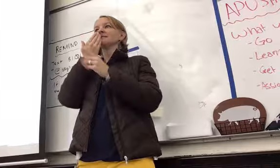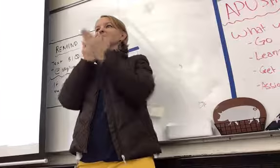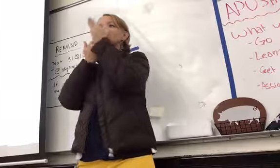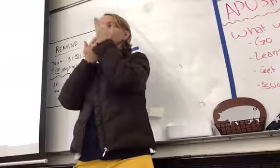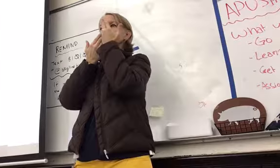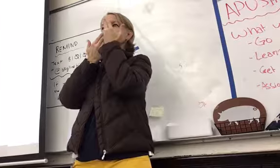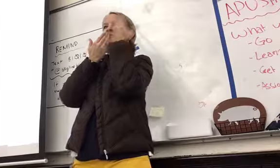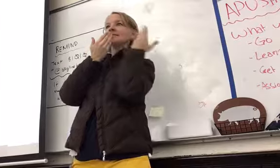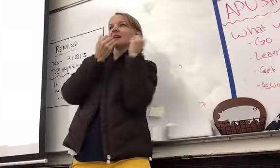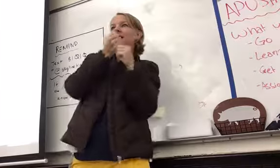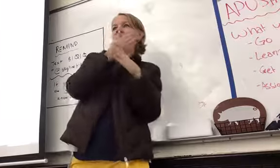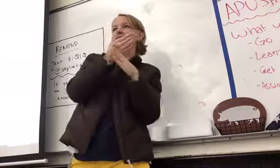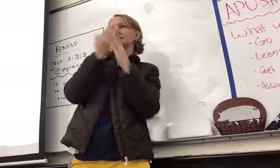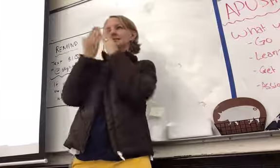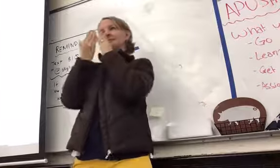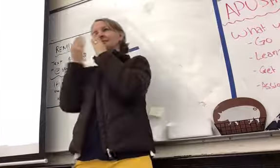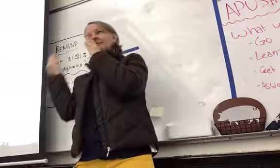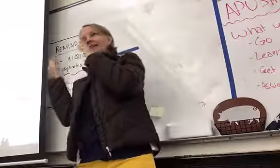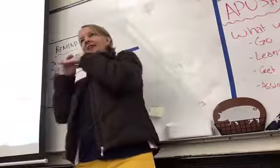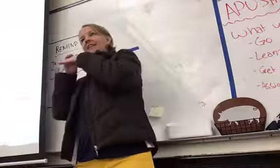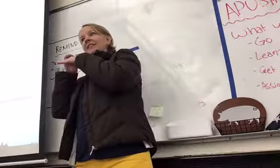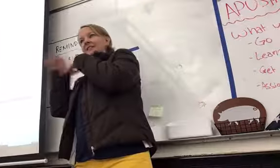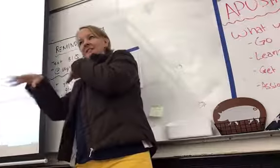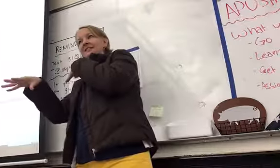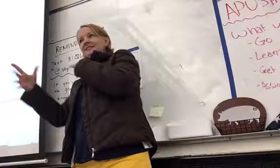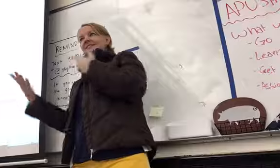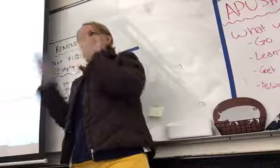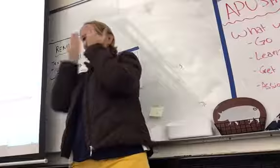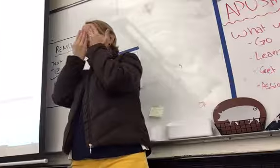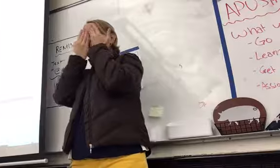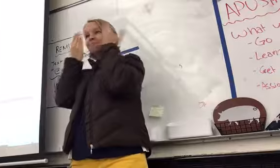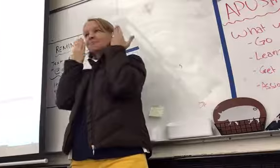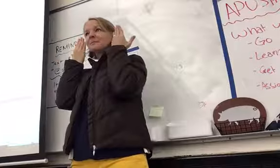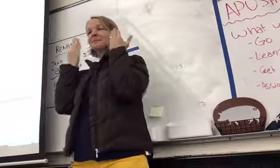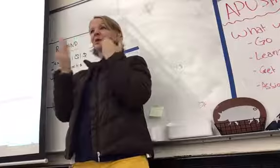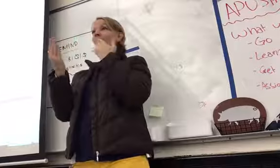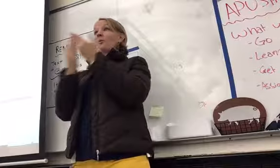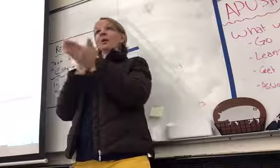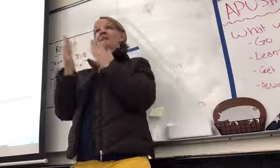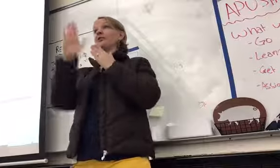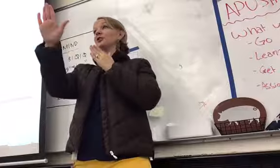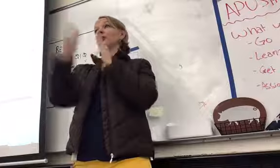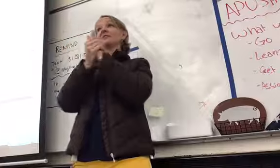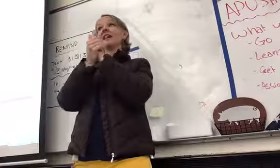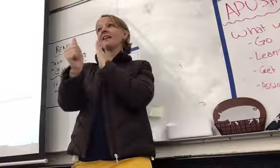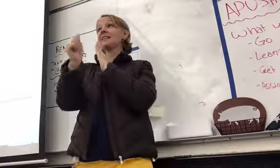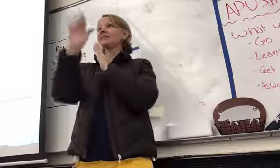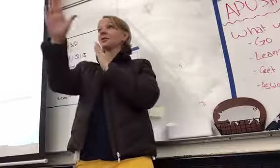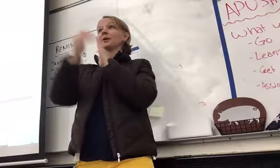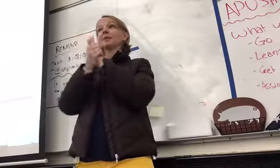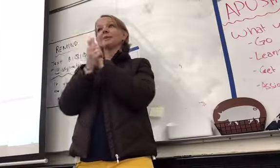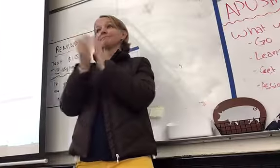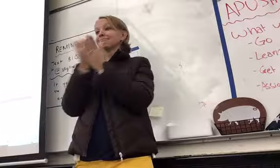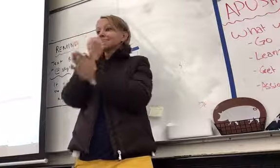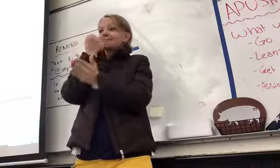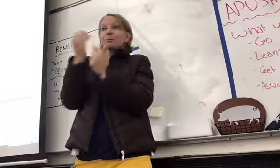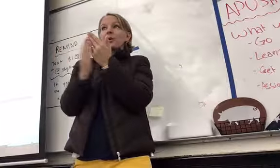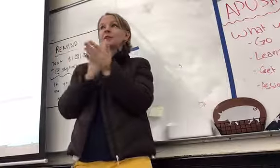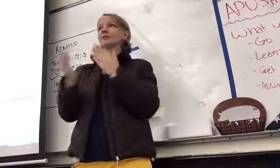have one side be the causes and one side be the consequences. Whatever you're really passionate about, you can do. Now, you